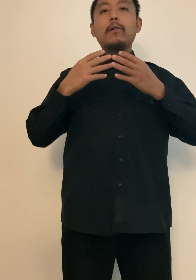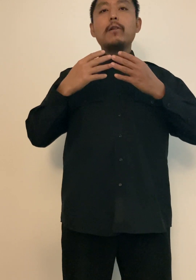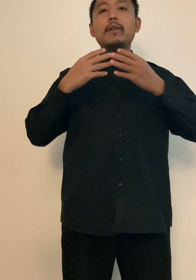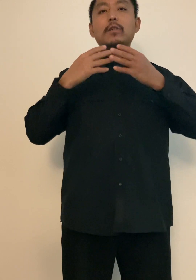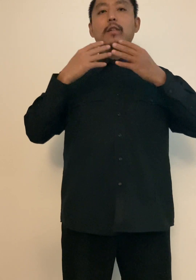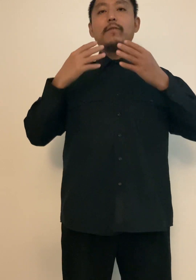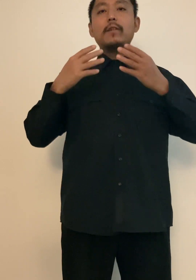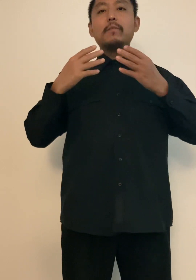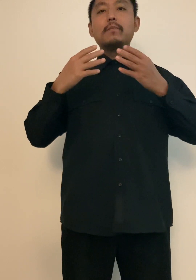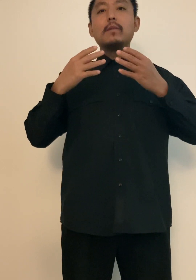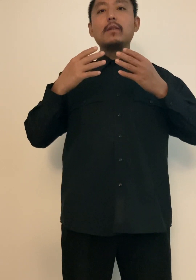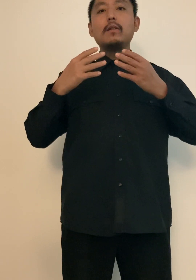is shifting.